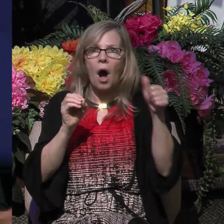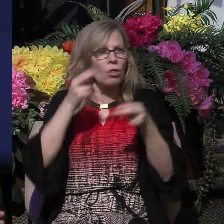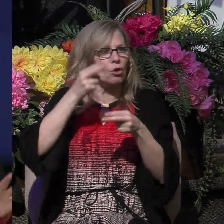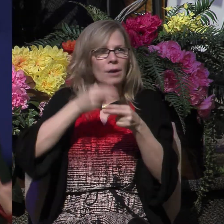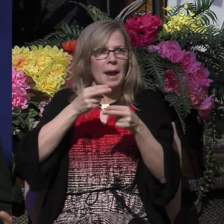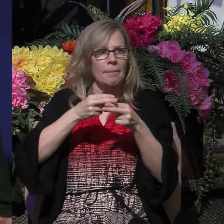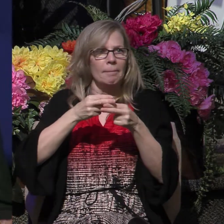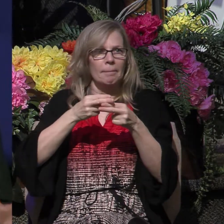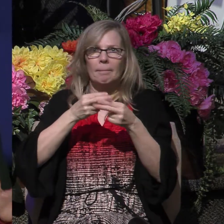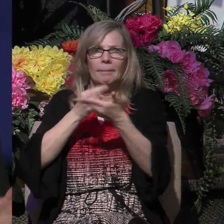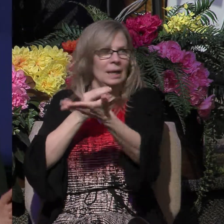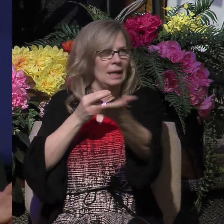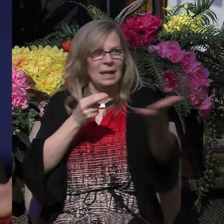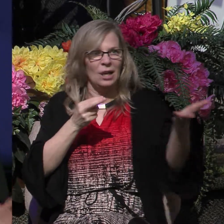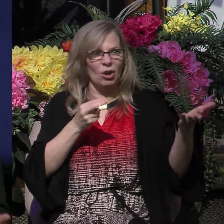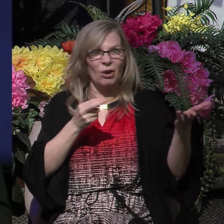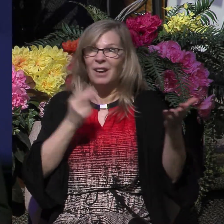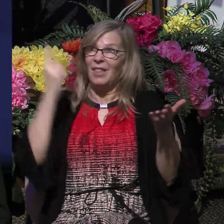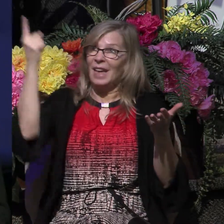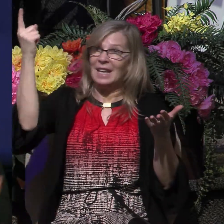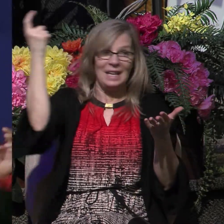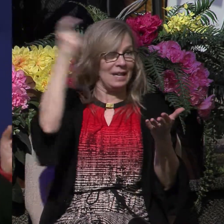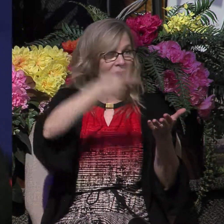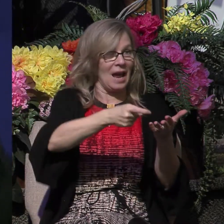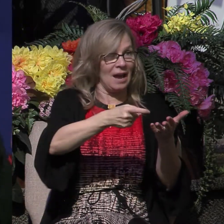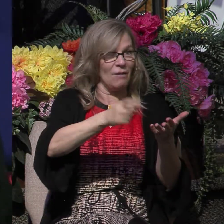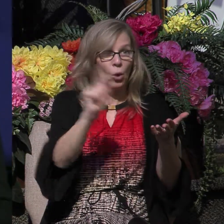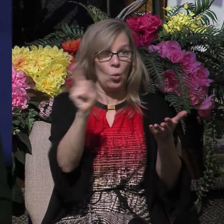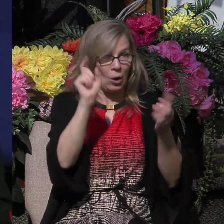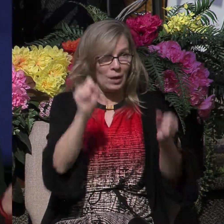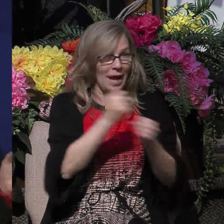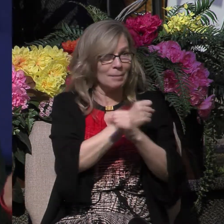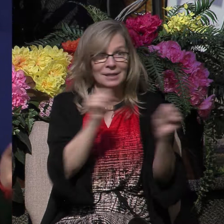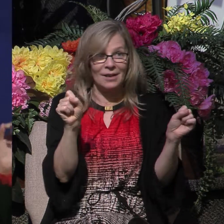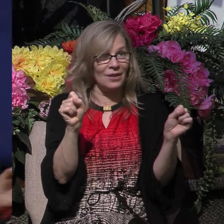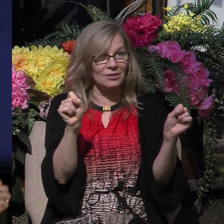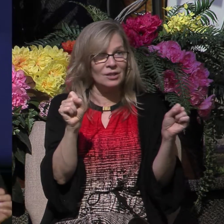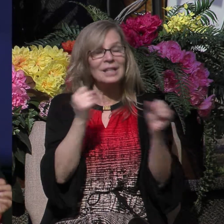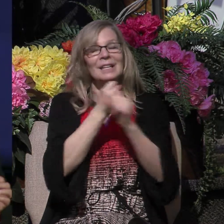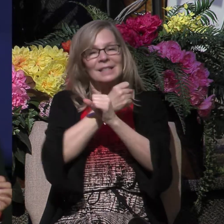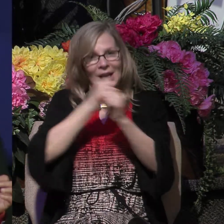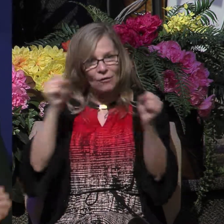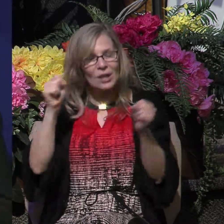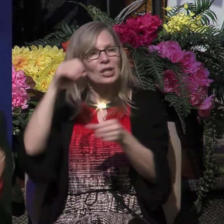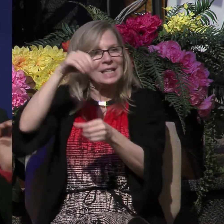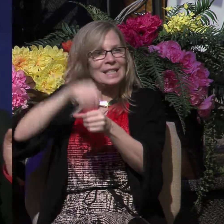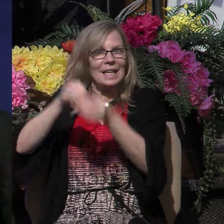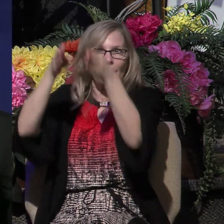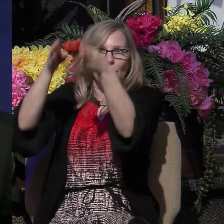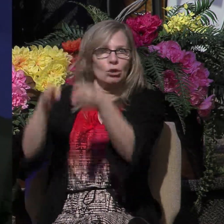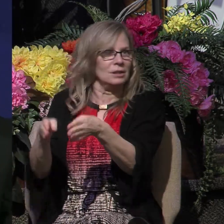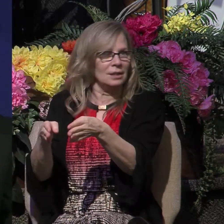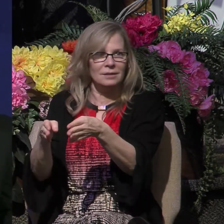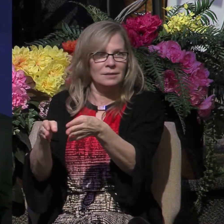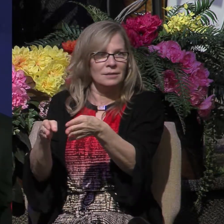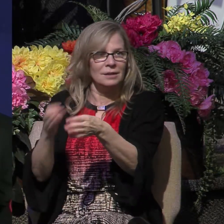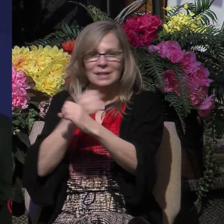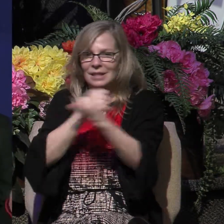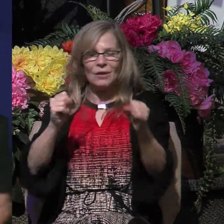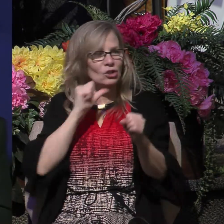given amongst men by which we must be saved. You see, salvation is in a person. It's not in a religious system. It's not